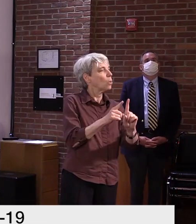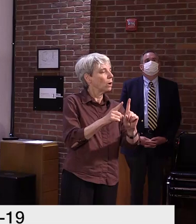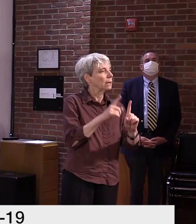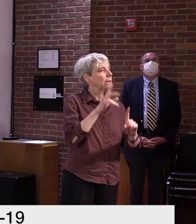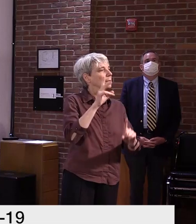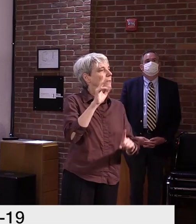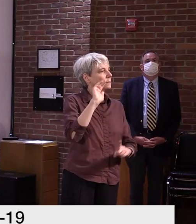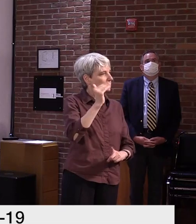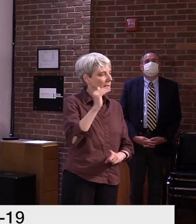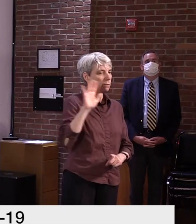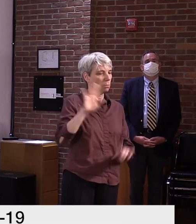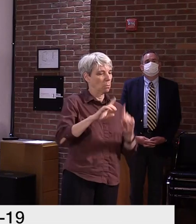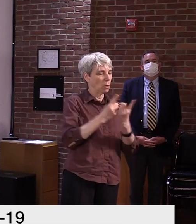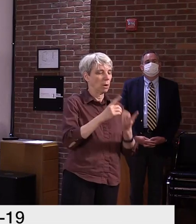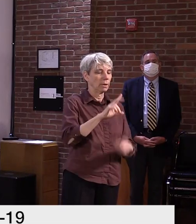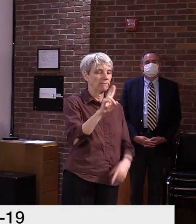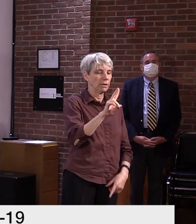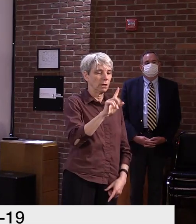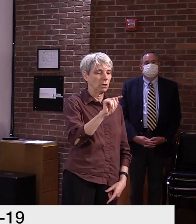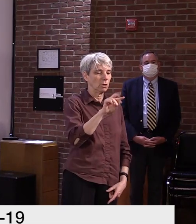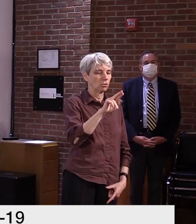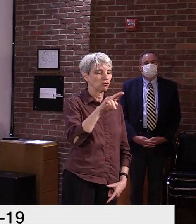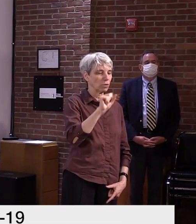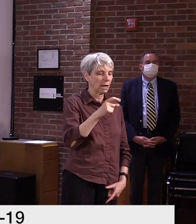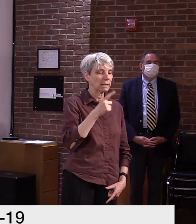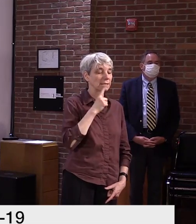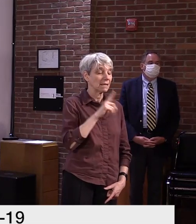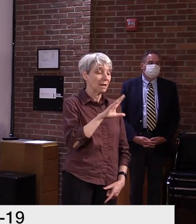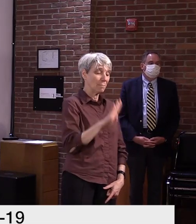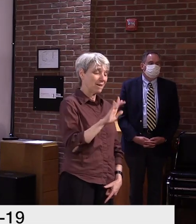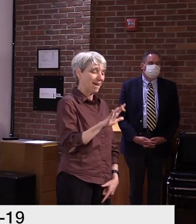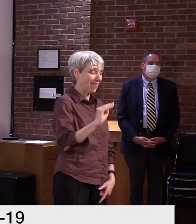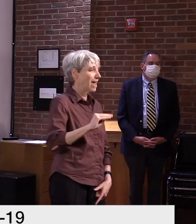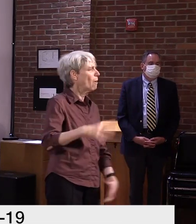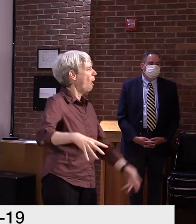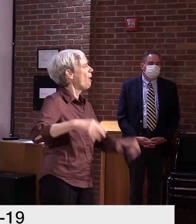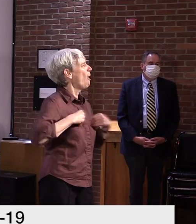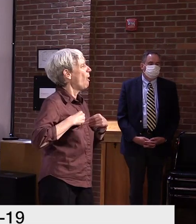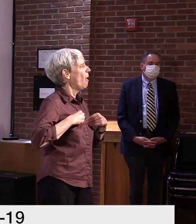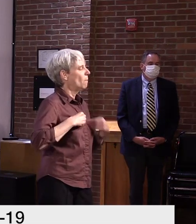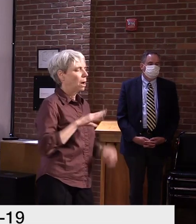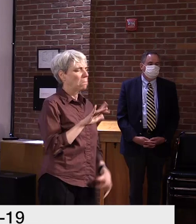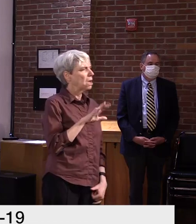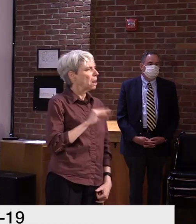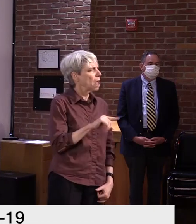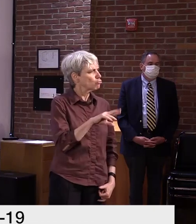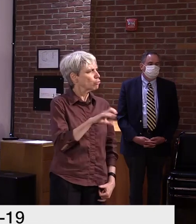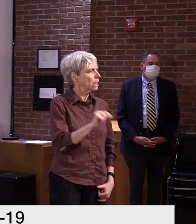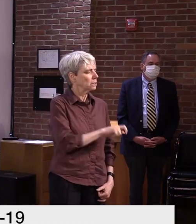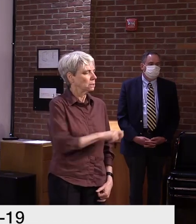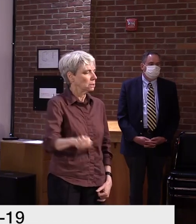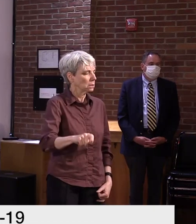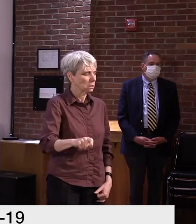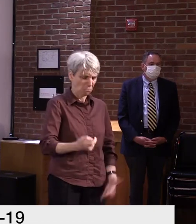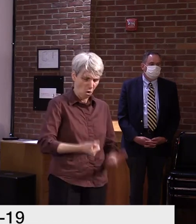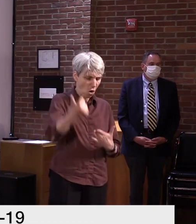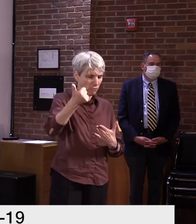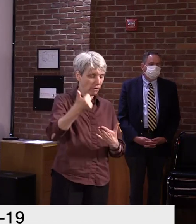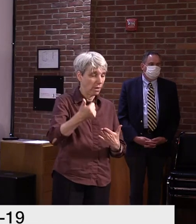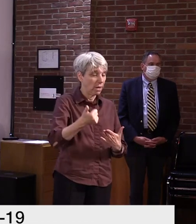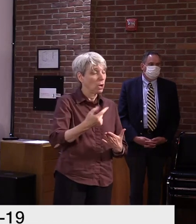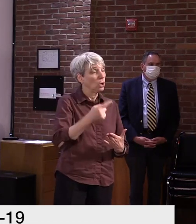may be discriminating, this message is okay, this message isn't, when the original direction was not profane or